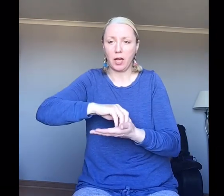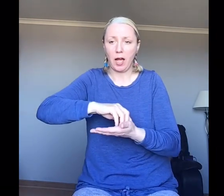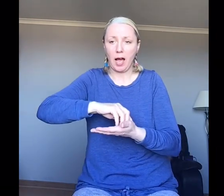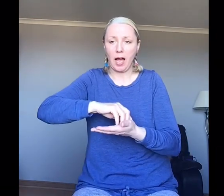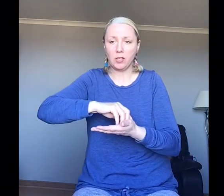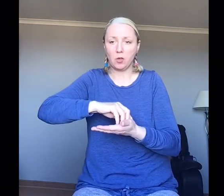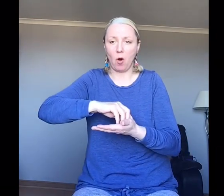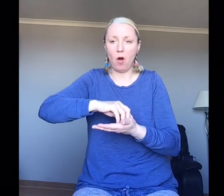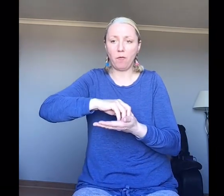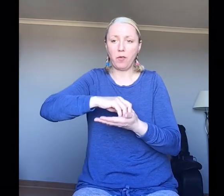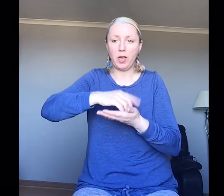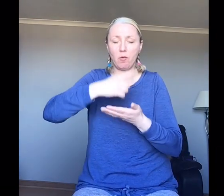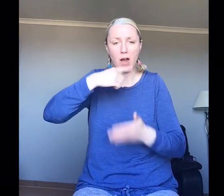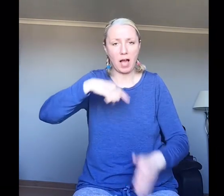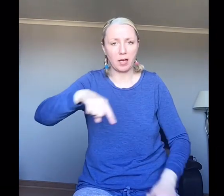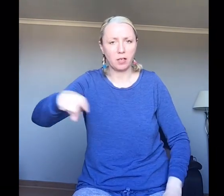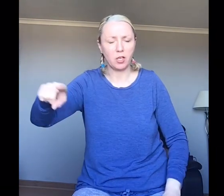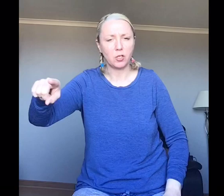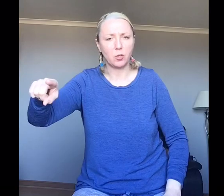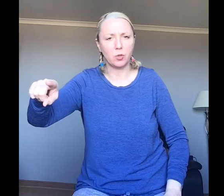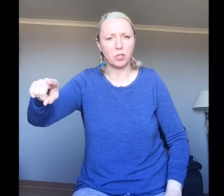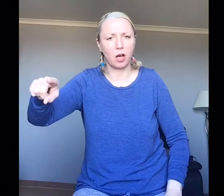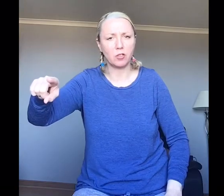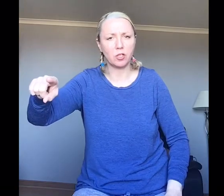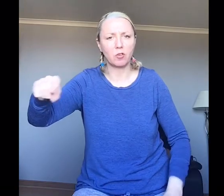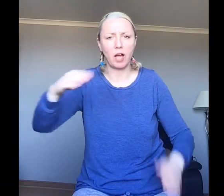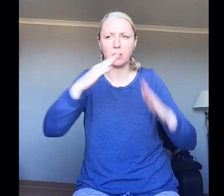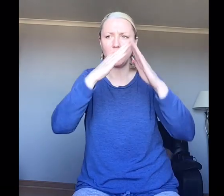And off he ran to his underground house.